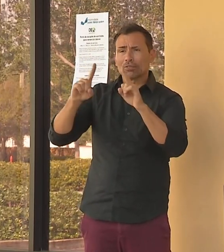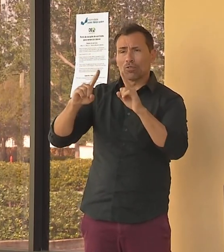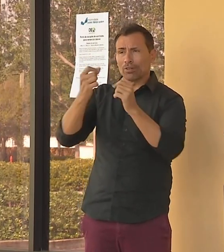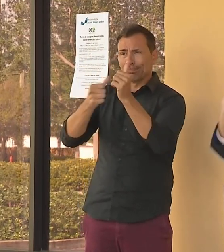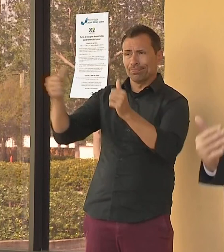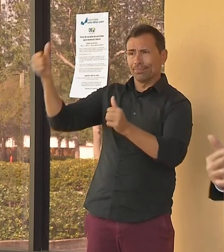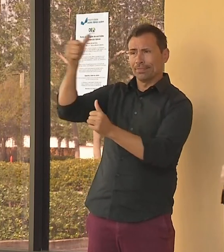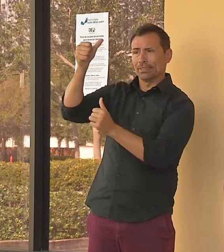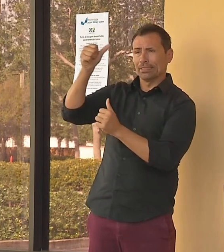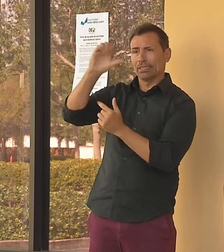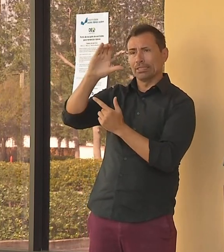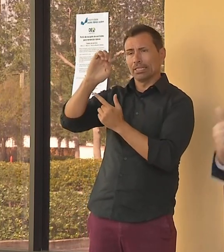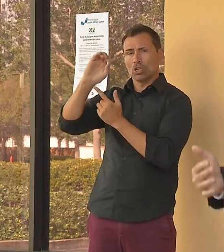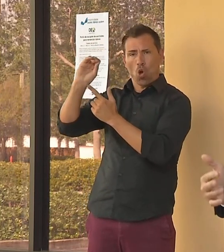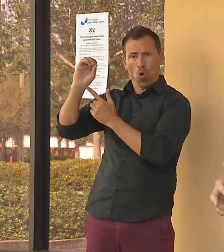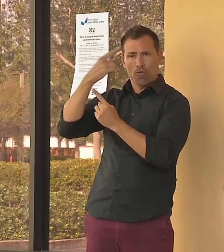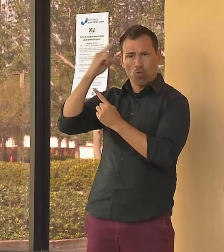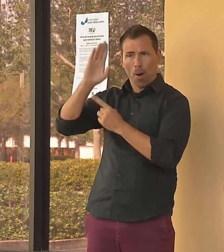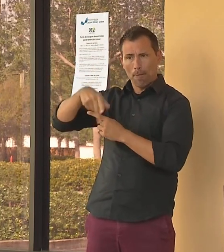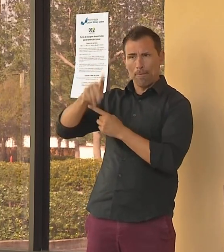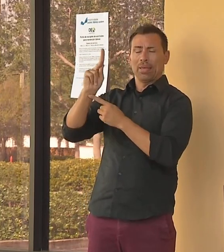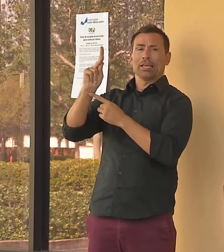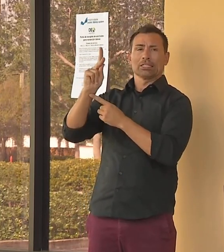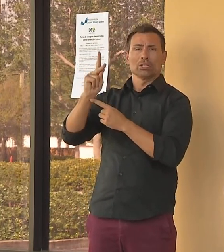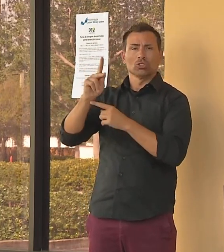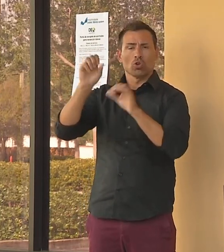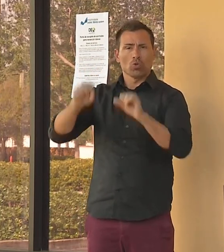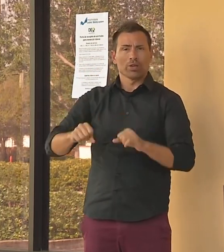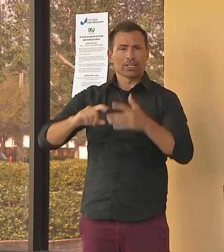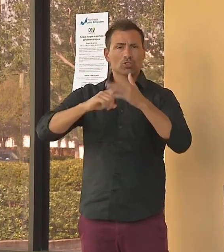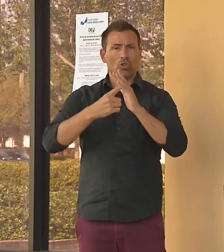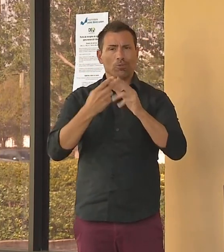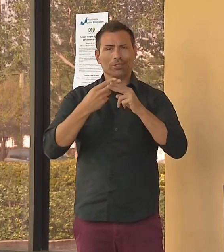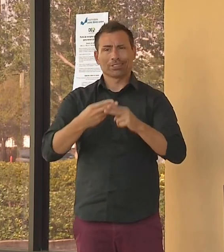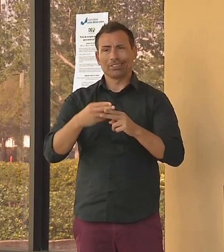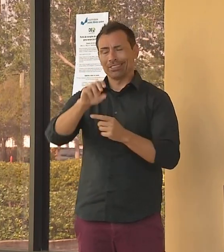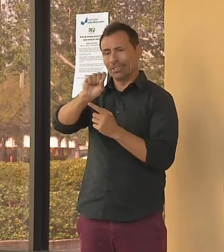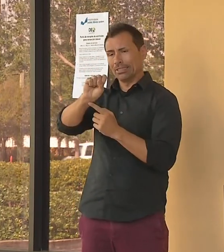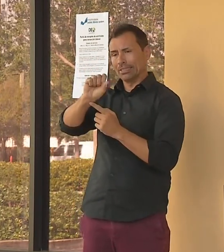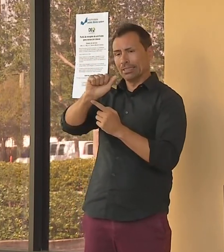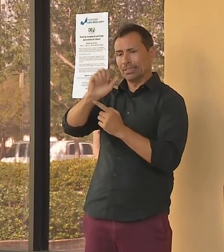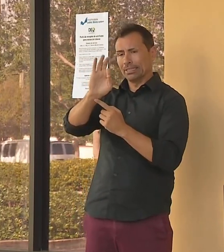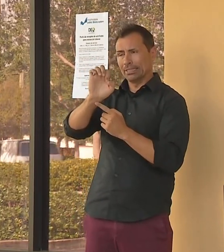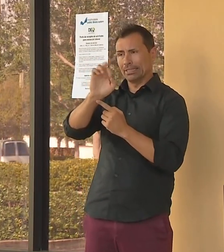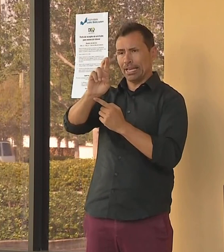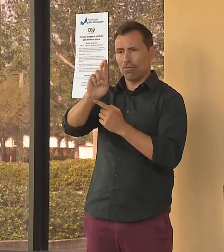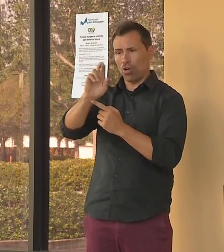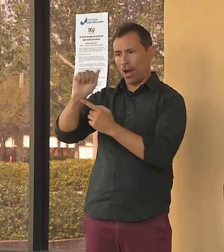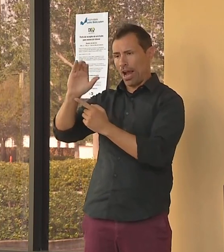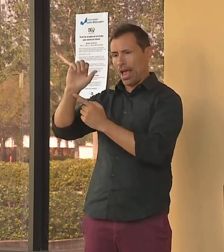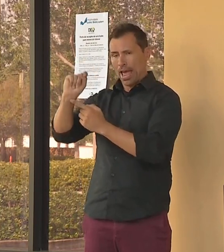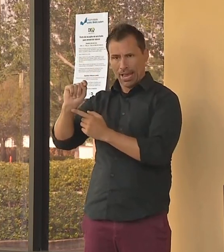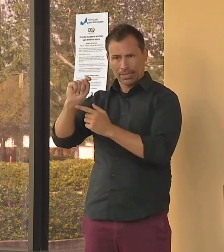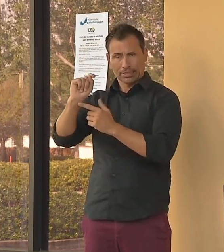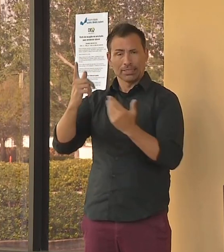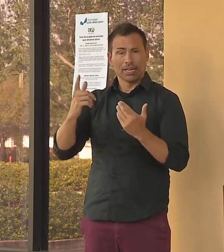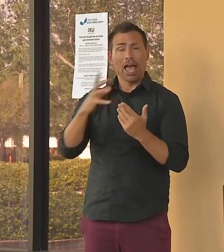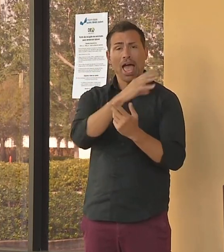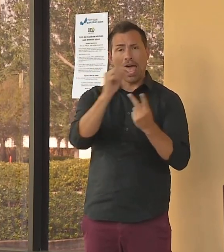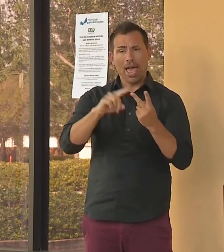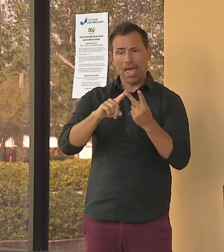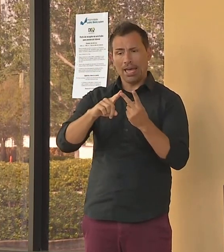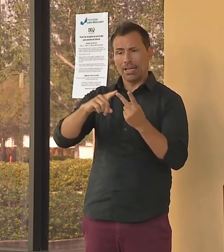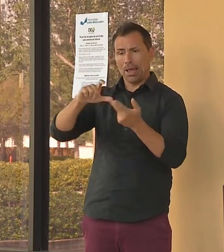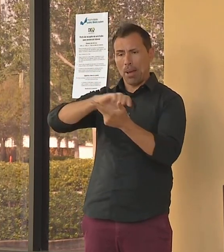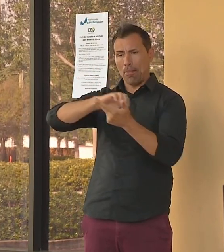so that we can also kind of jumpstart the SAFER Act and the Paycheck Protection Plan. We want our banks to